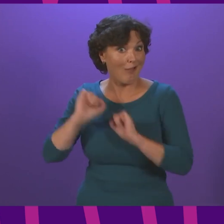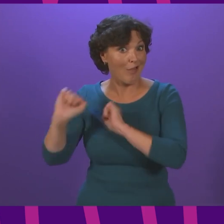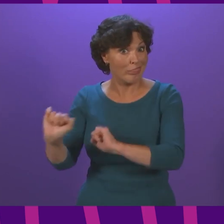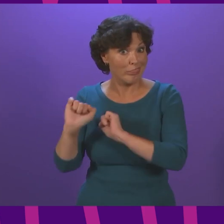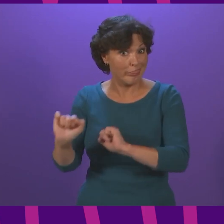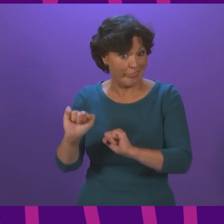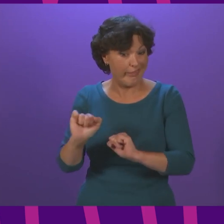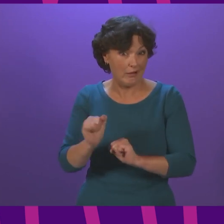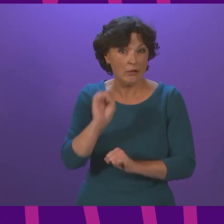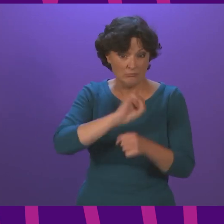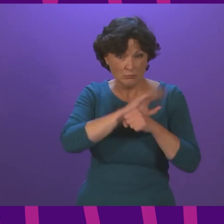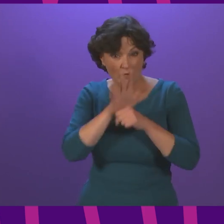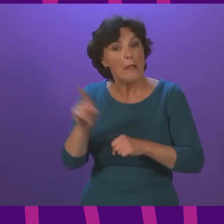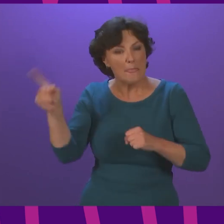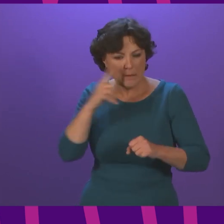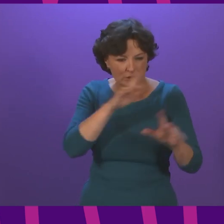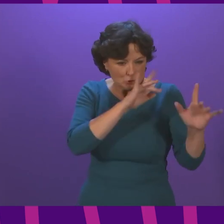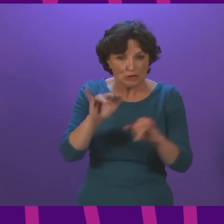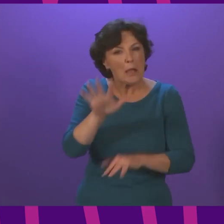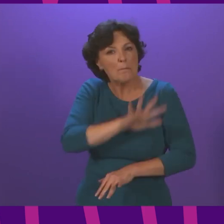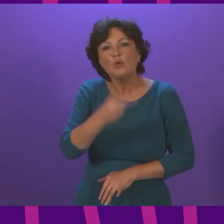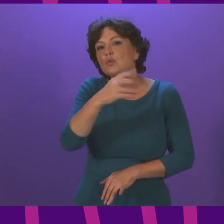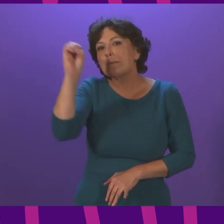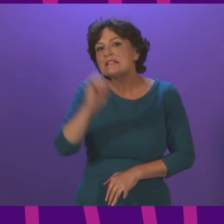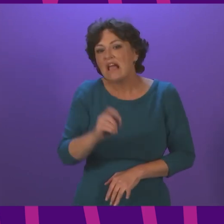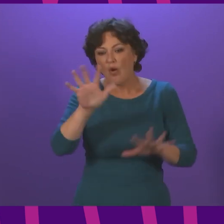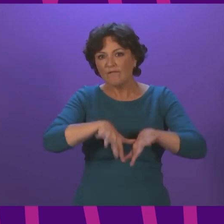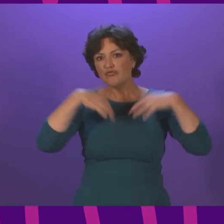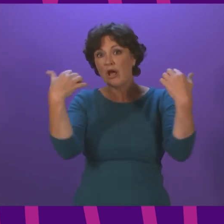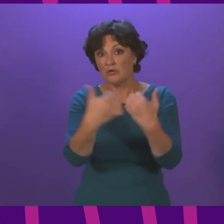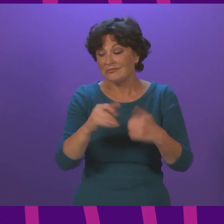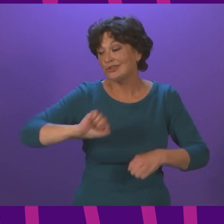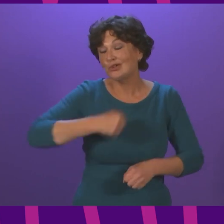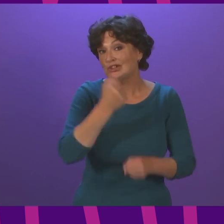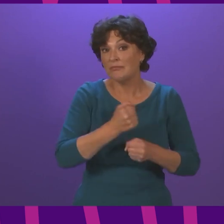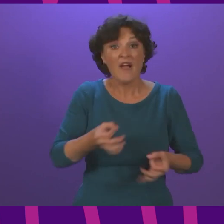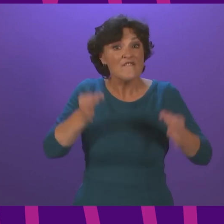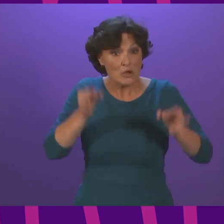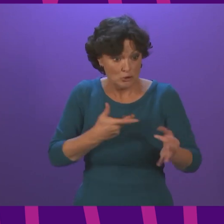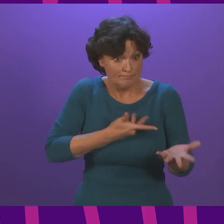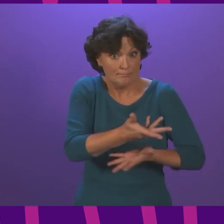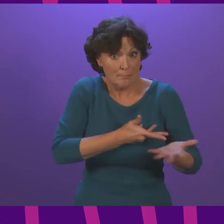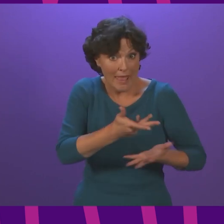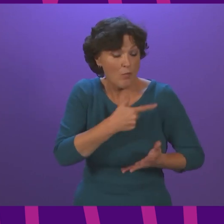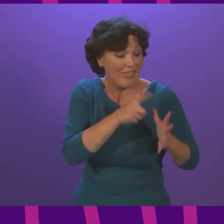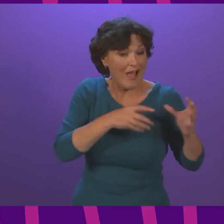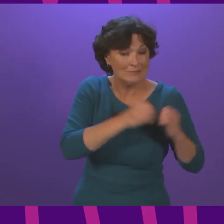managed to check around 20% of their crowds. Scottish Government officials met yesterday with those clubs, together with Aberdeen, Celtic, Hibs